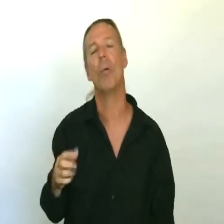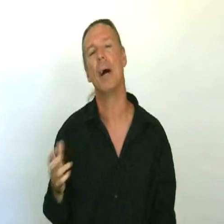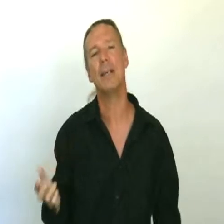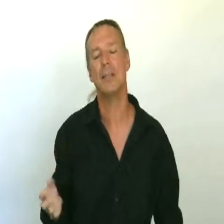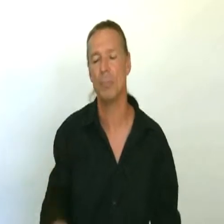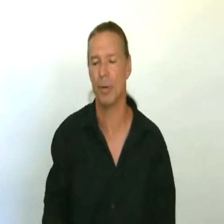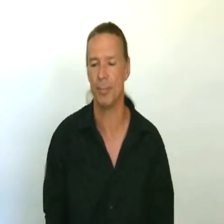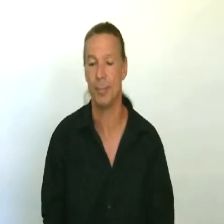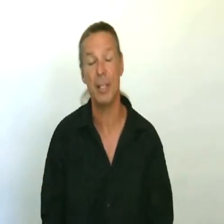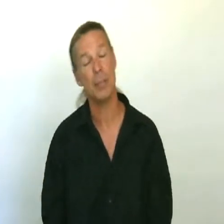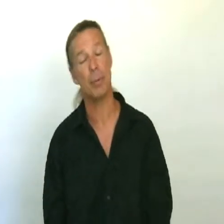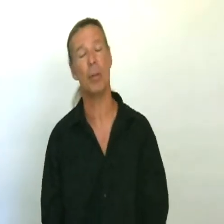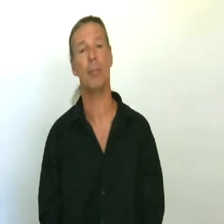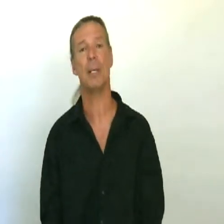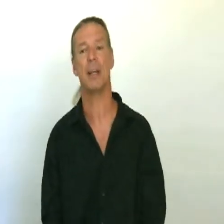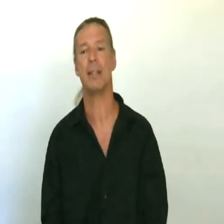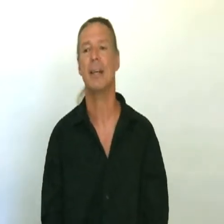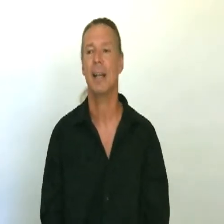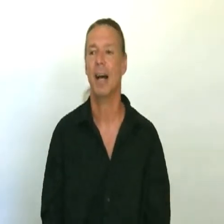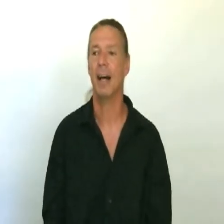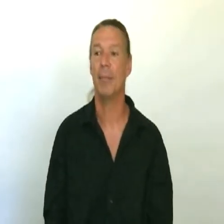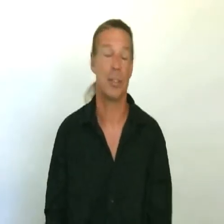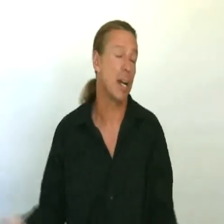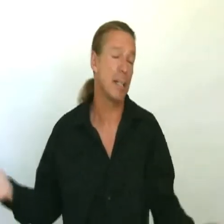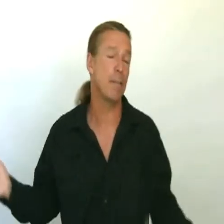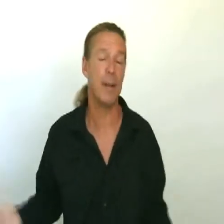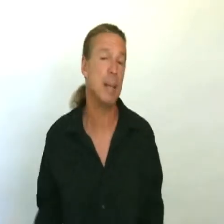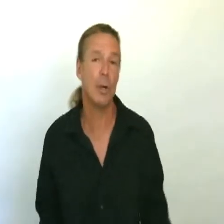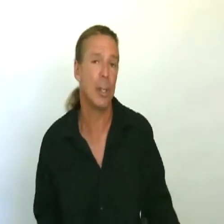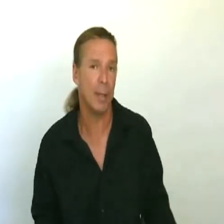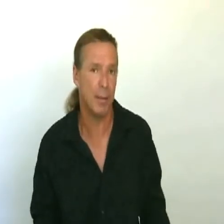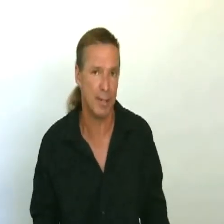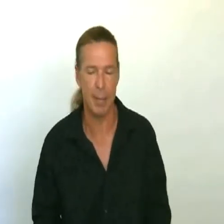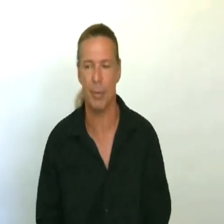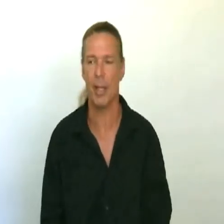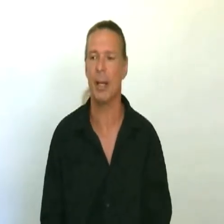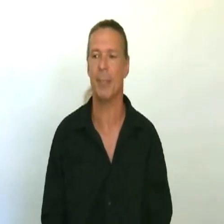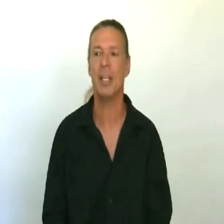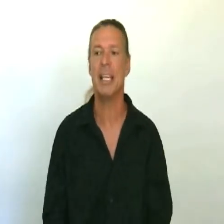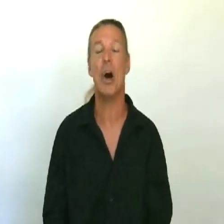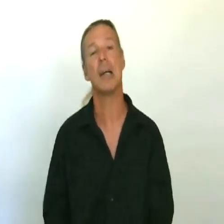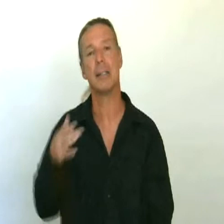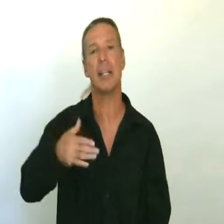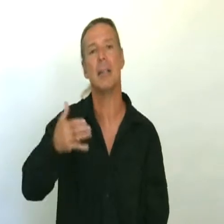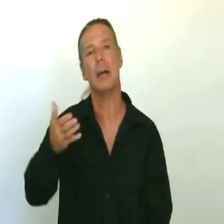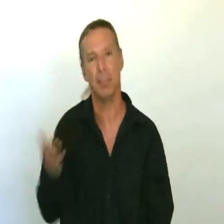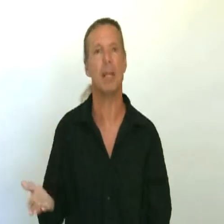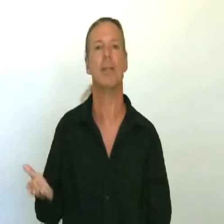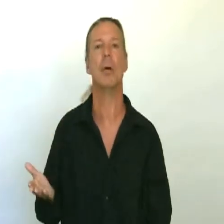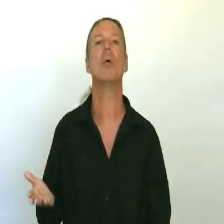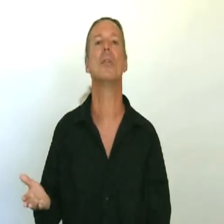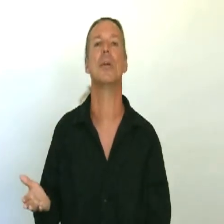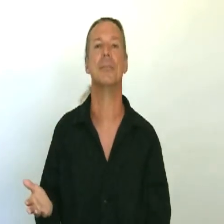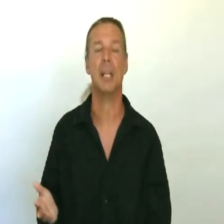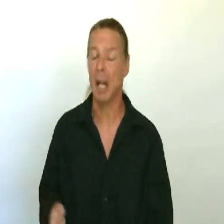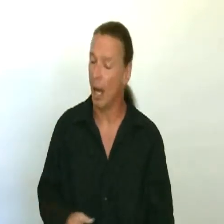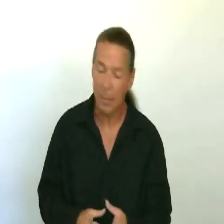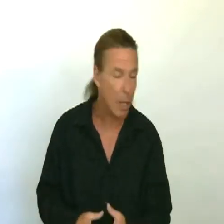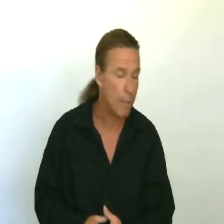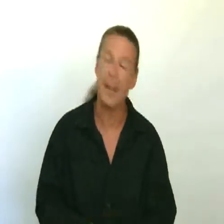why is this important? It's important because there's guys like Freddie Mercury, for example, that he oscillates above the whole tone. I'm not a fan